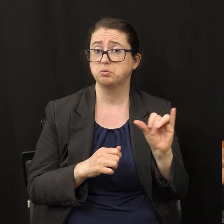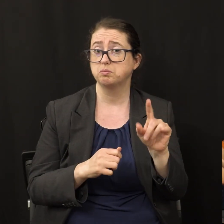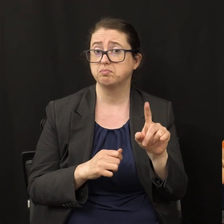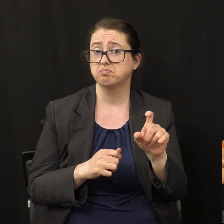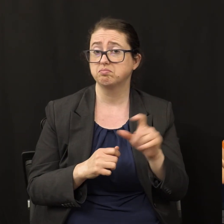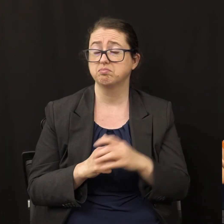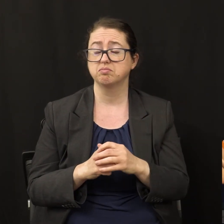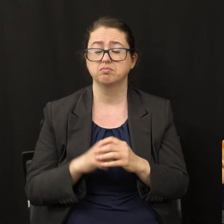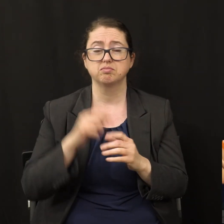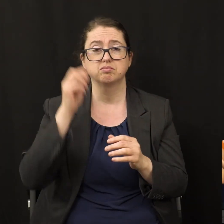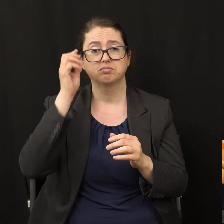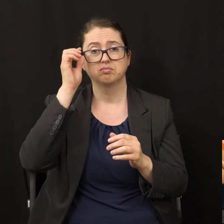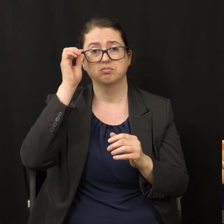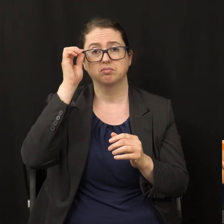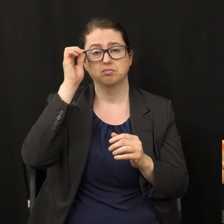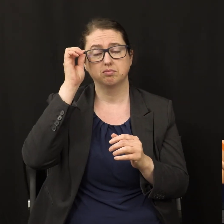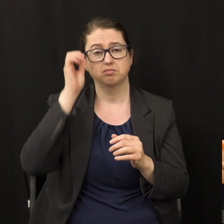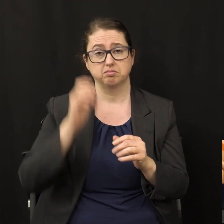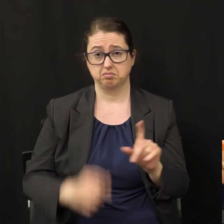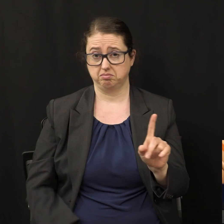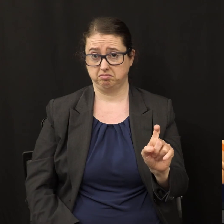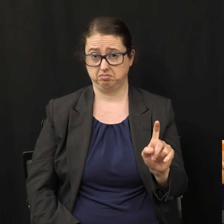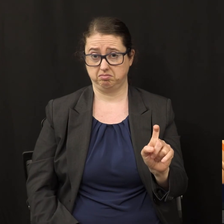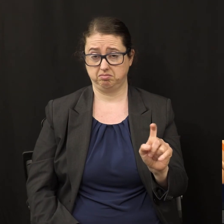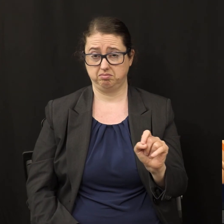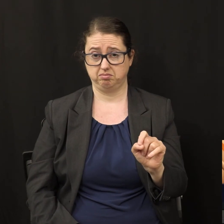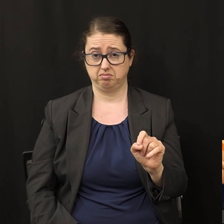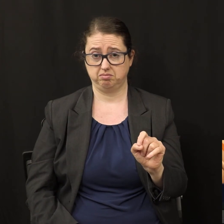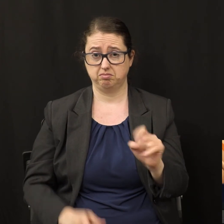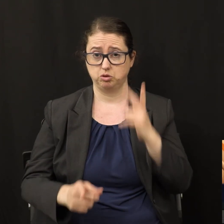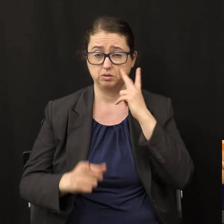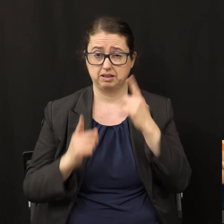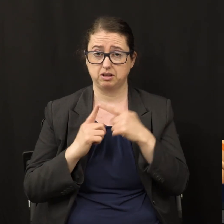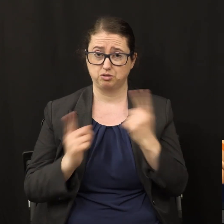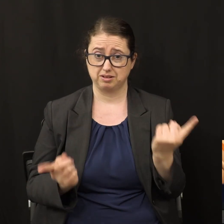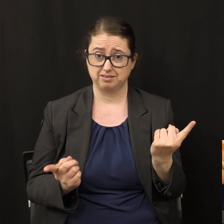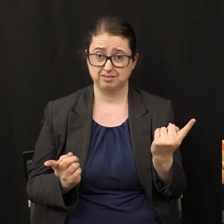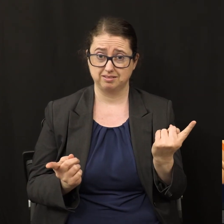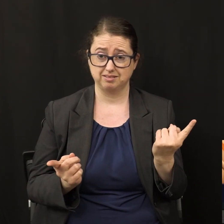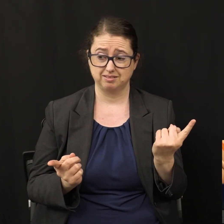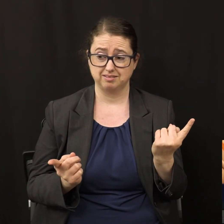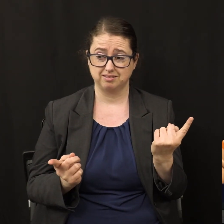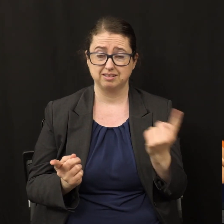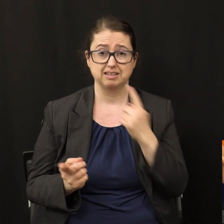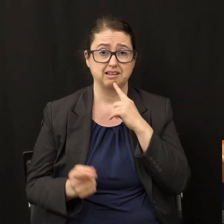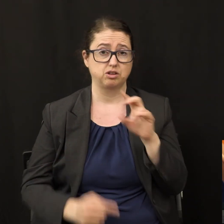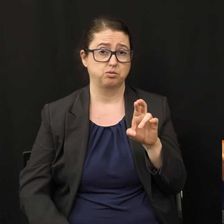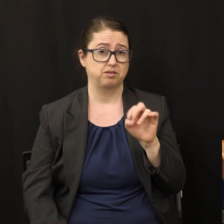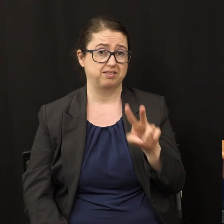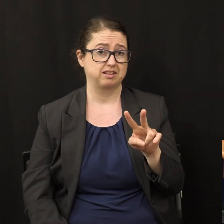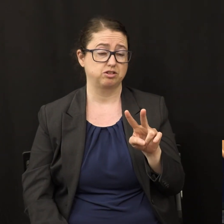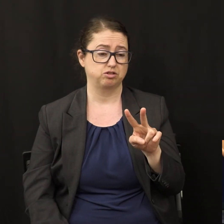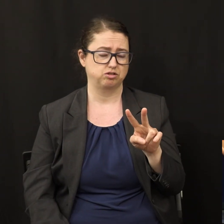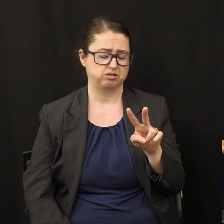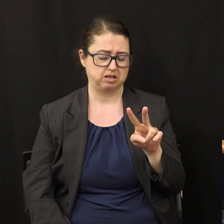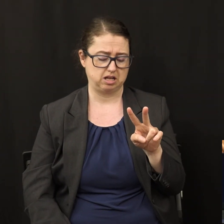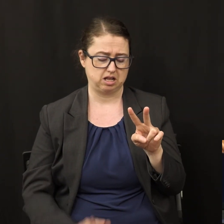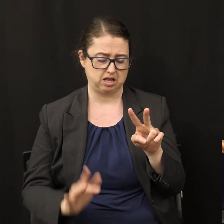does it it's the contrast it says in Revelation chapter 14